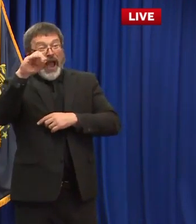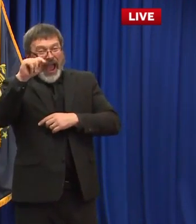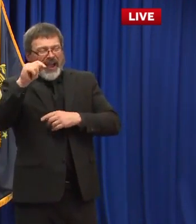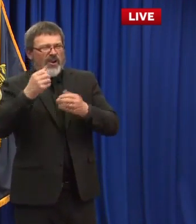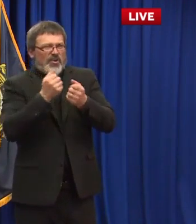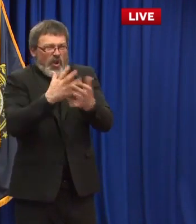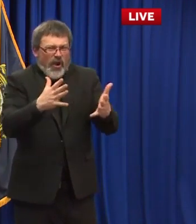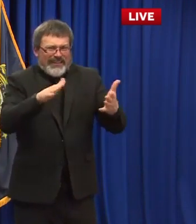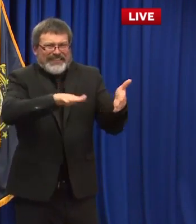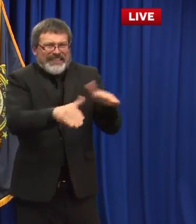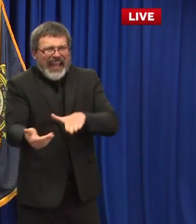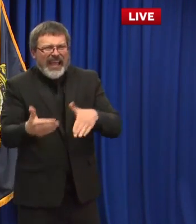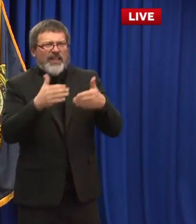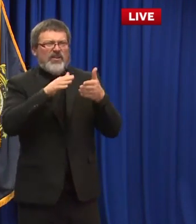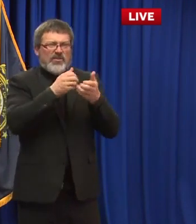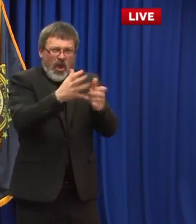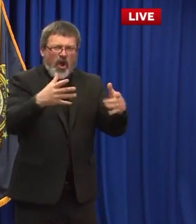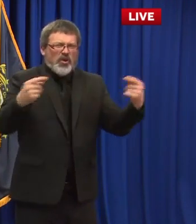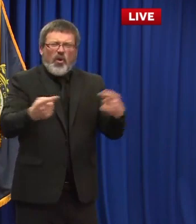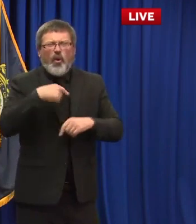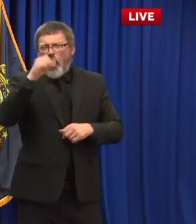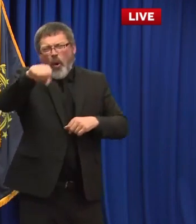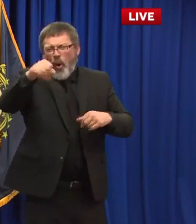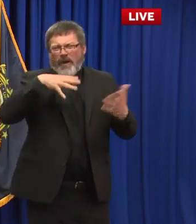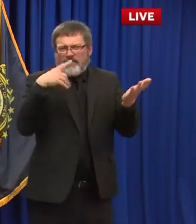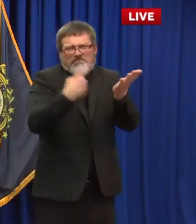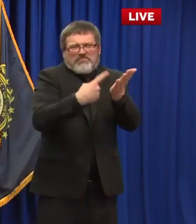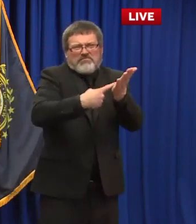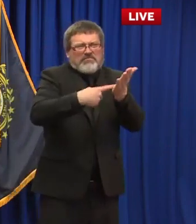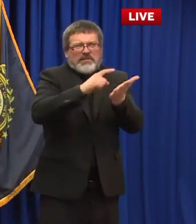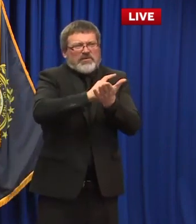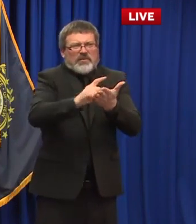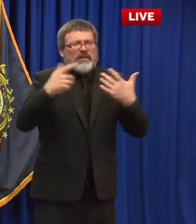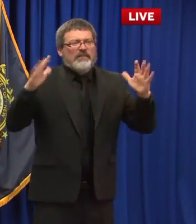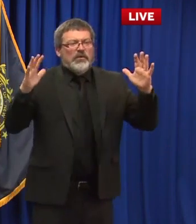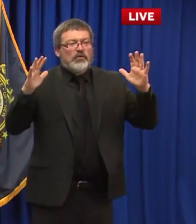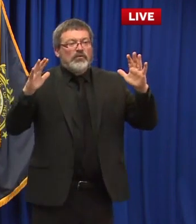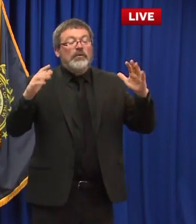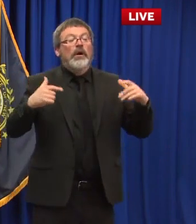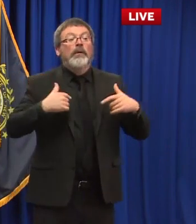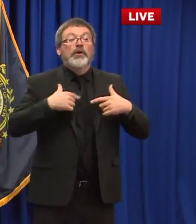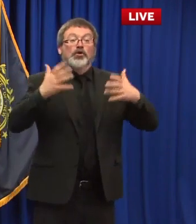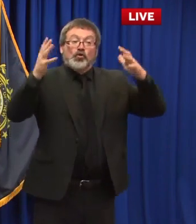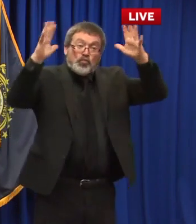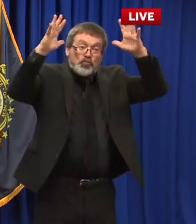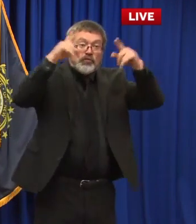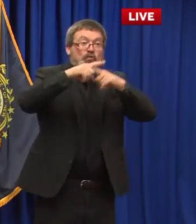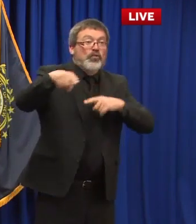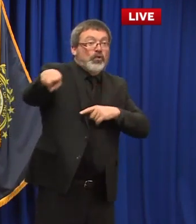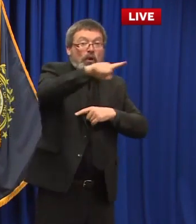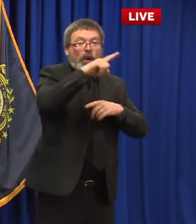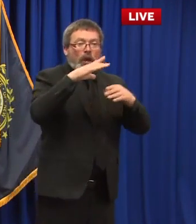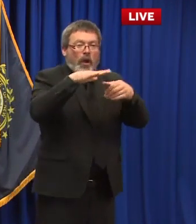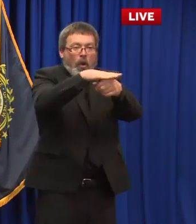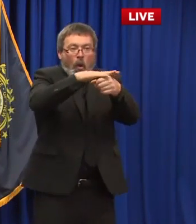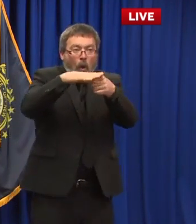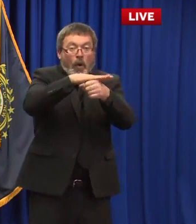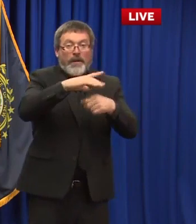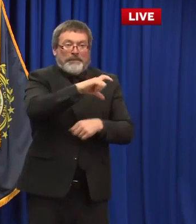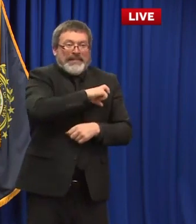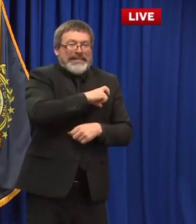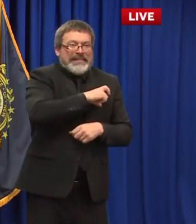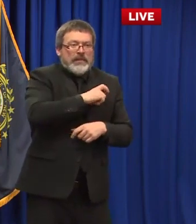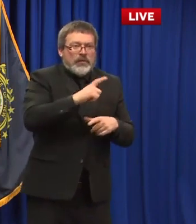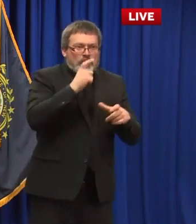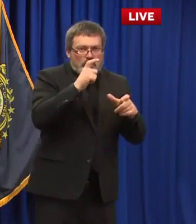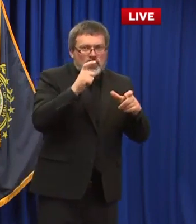make sure that doesn't happen here i think first and foremost let me just give a hats off to our local communities whether it be on the law enforcement side the folks that are organizing these